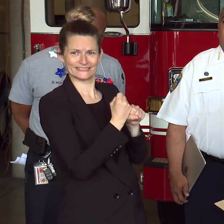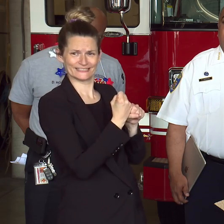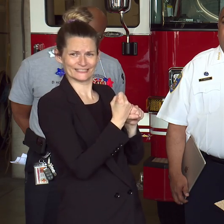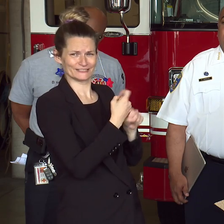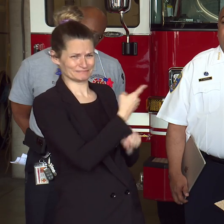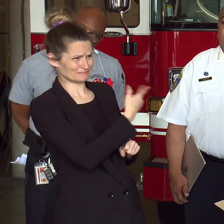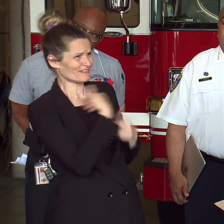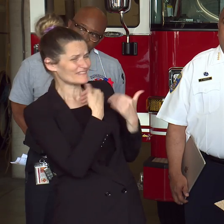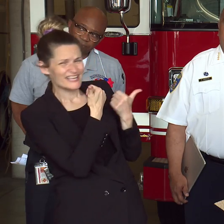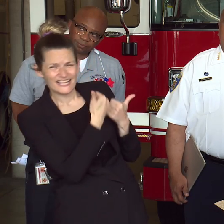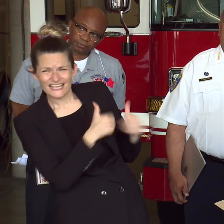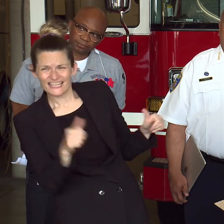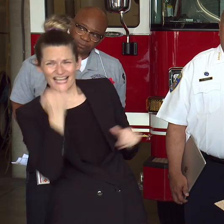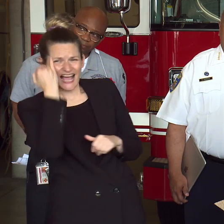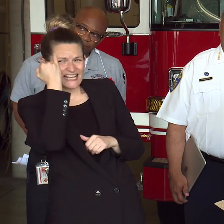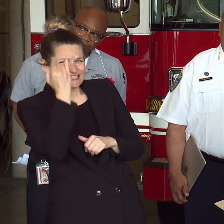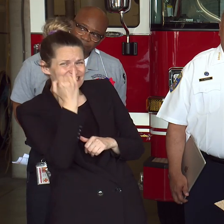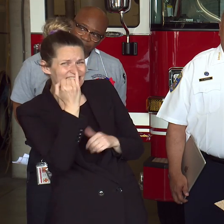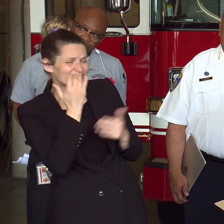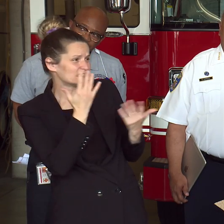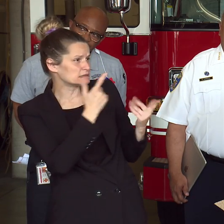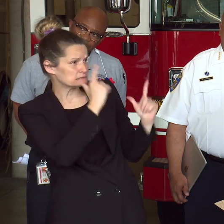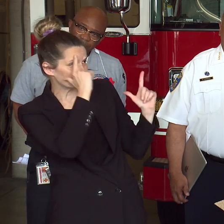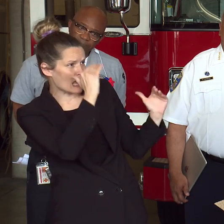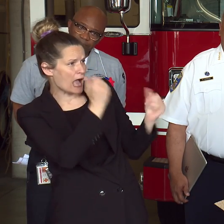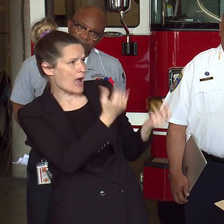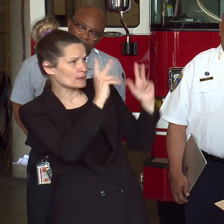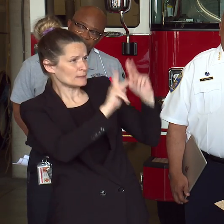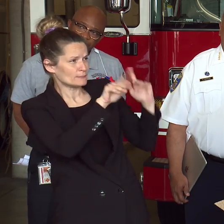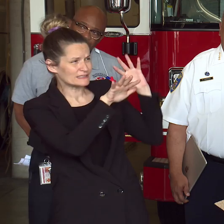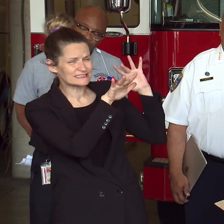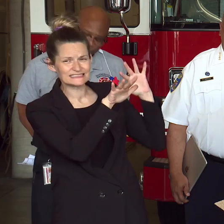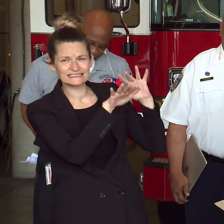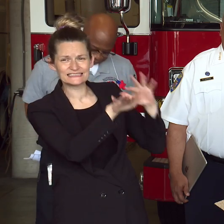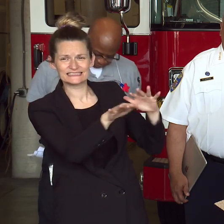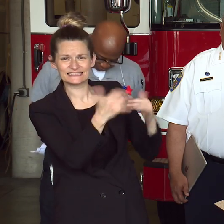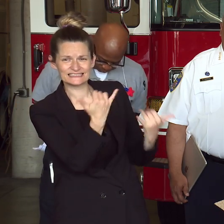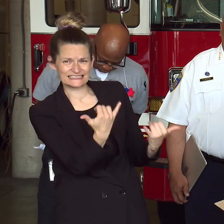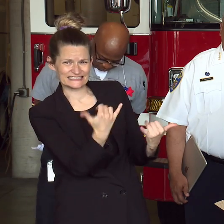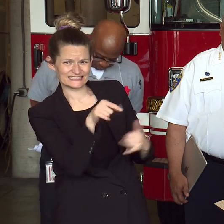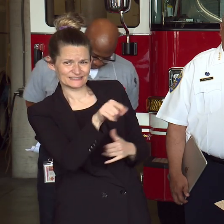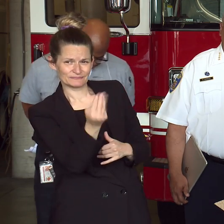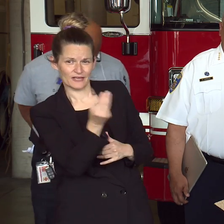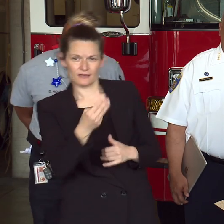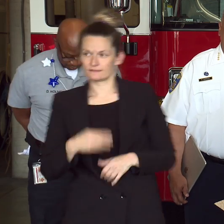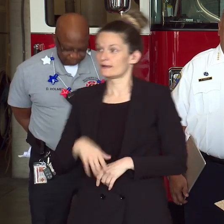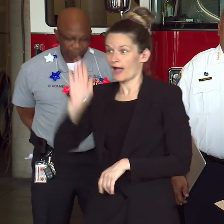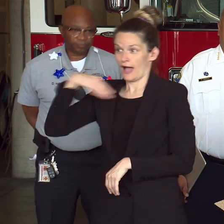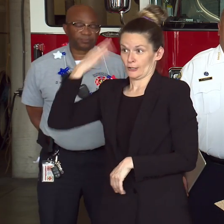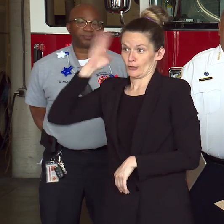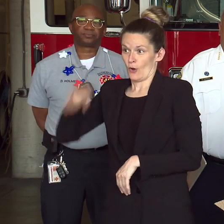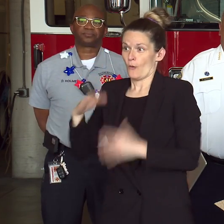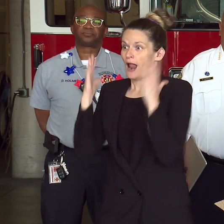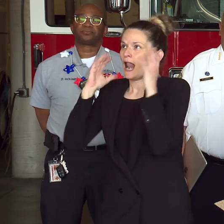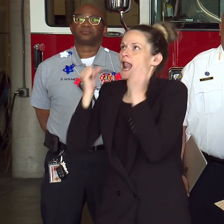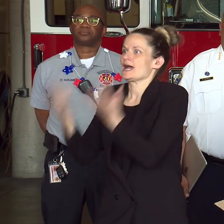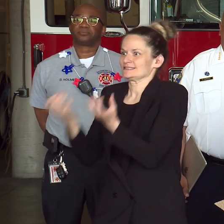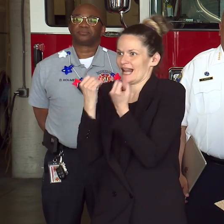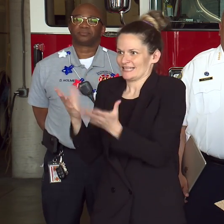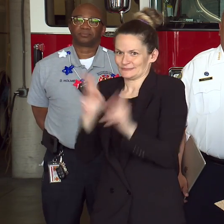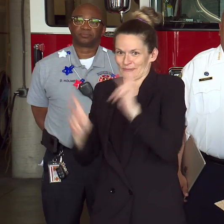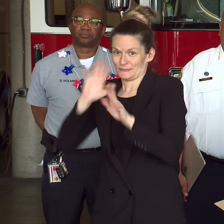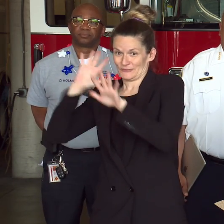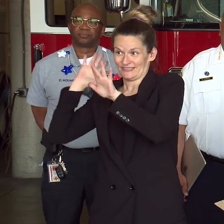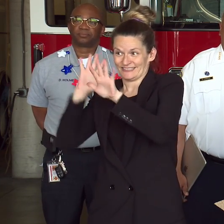of how many people will be coming down to the Inner Harbor? Well, we know there will be lots and lots and lots, and we'll be welcoming them